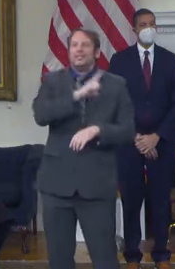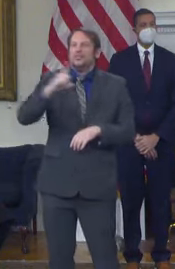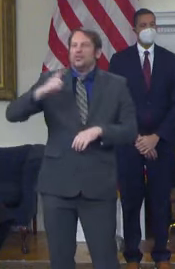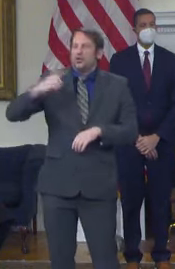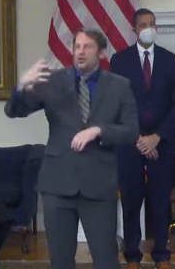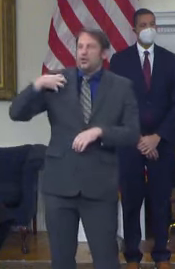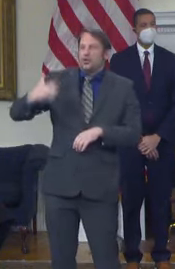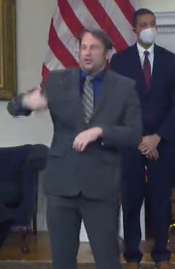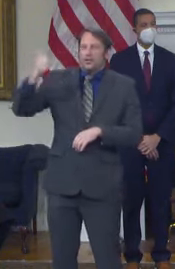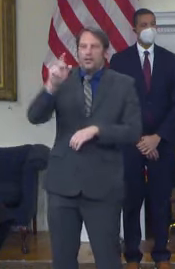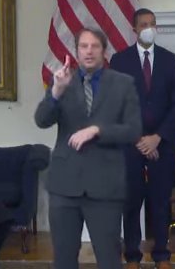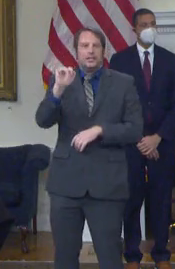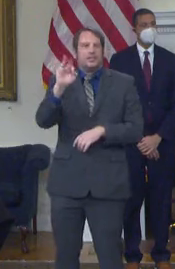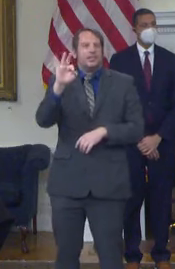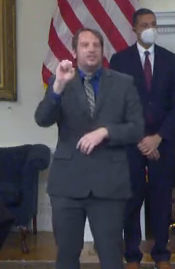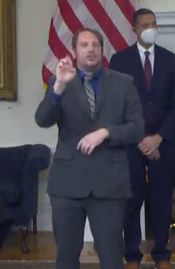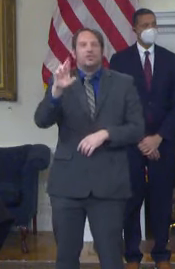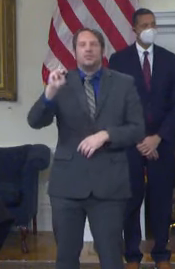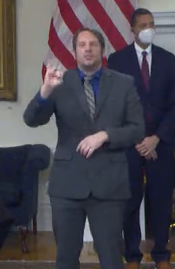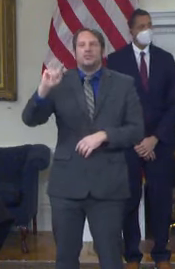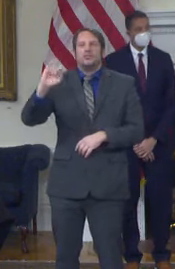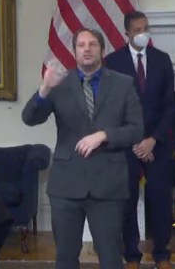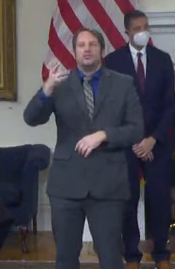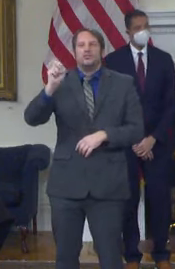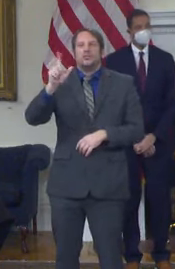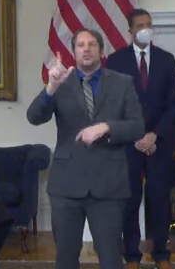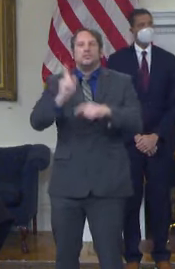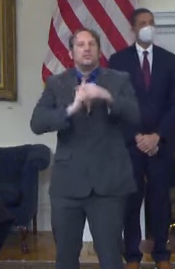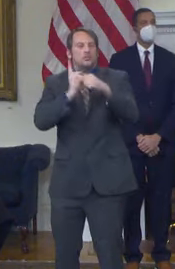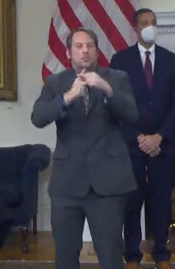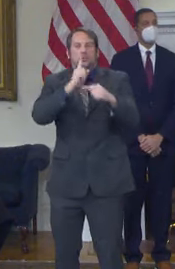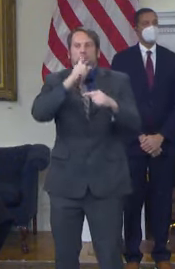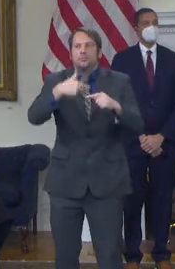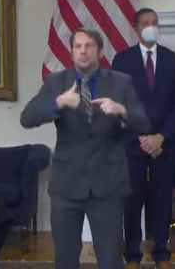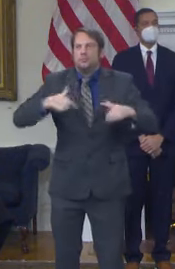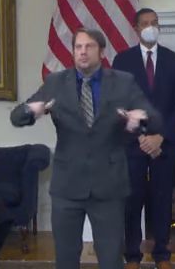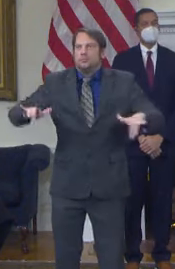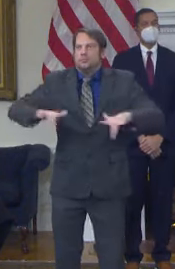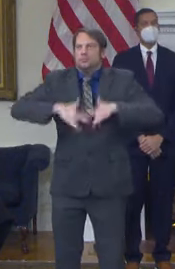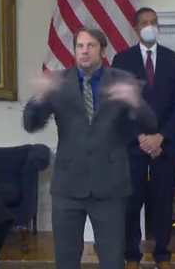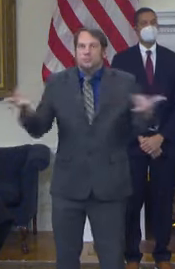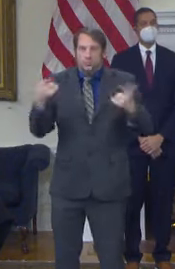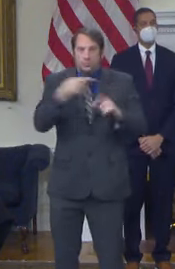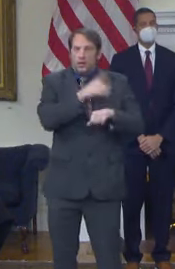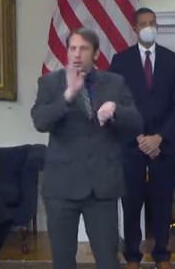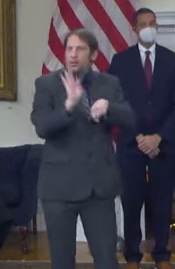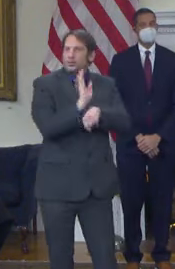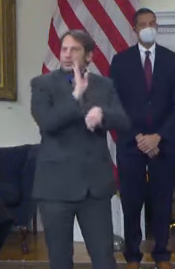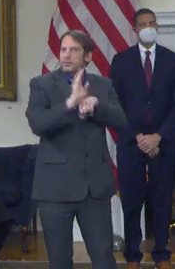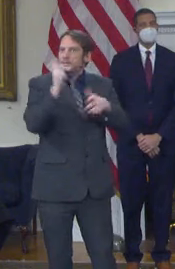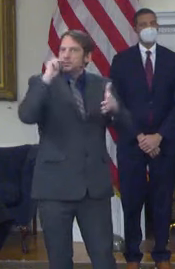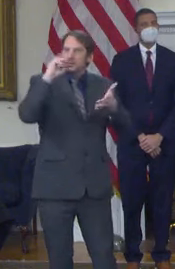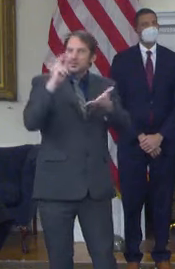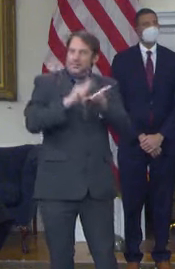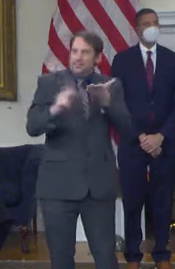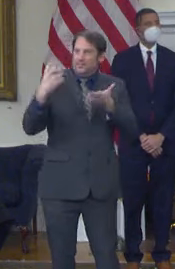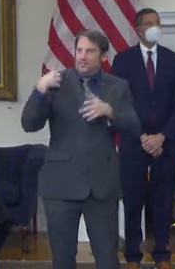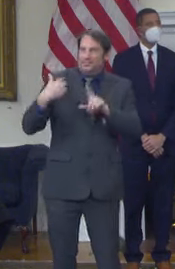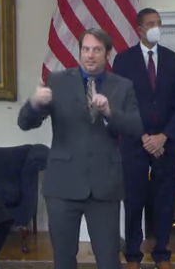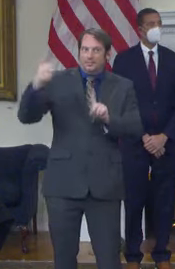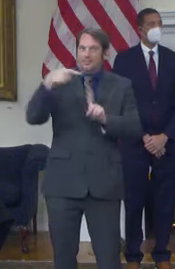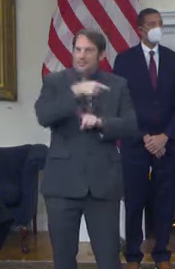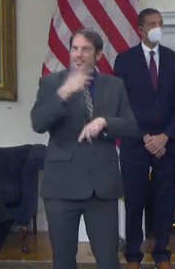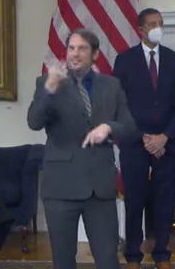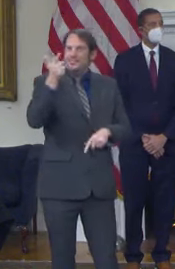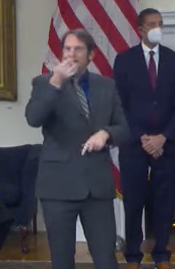Mitchell, and I'm also pleased to have Commerce Secretary Mike Gill, who as of today is once again leading